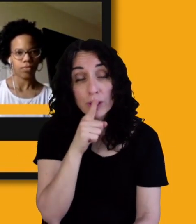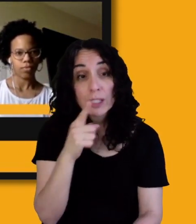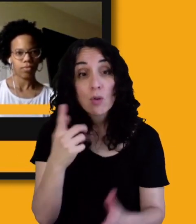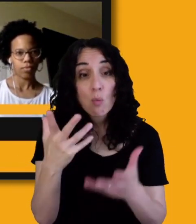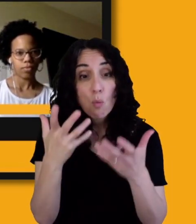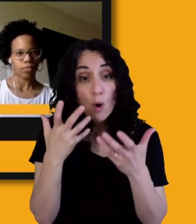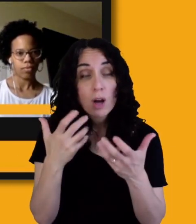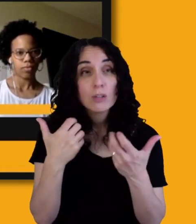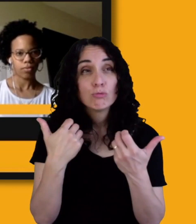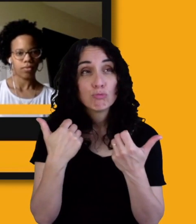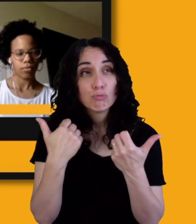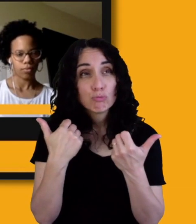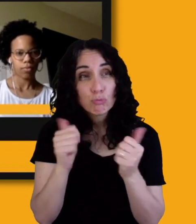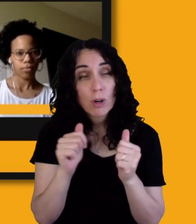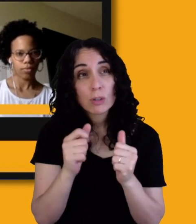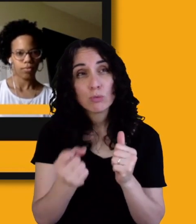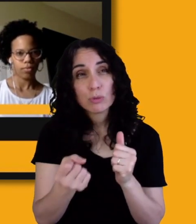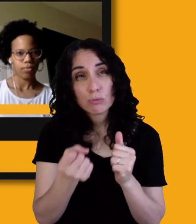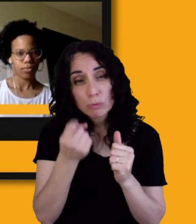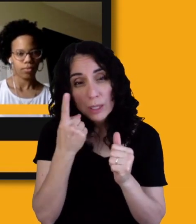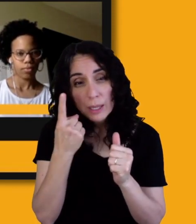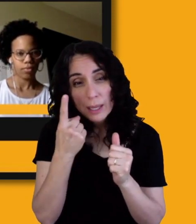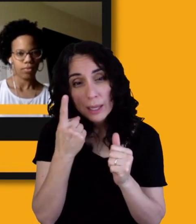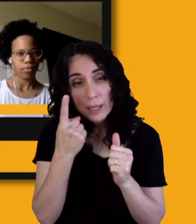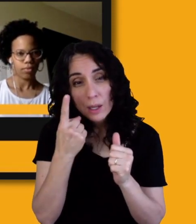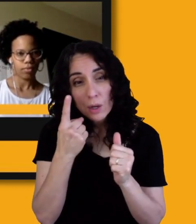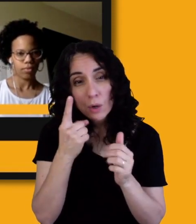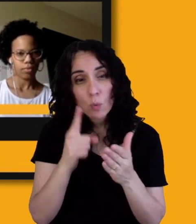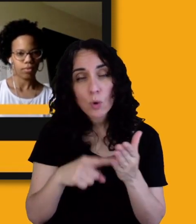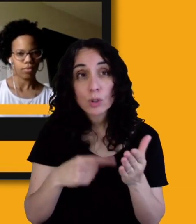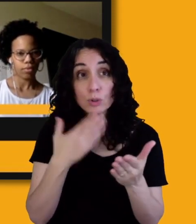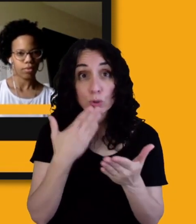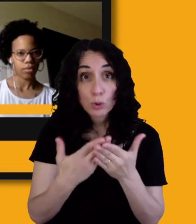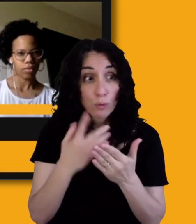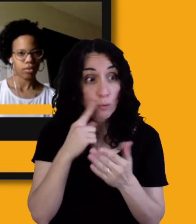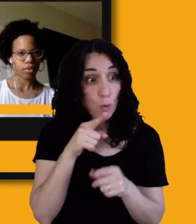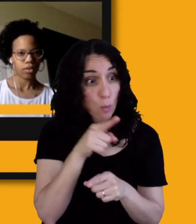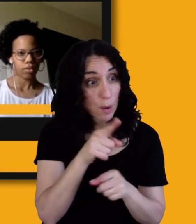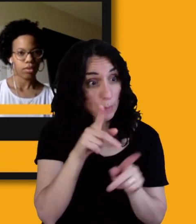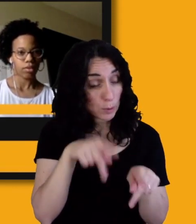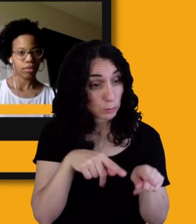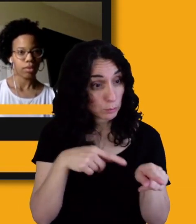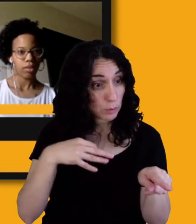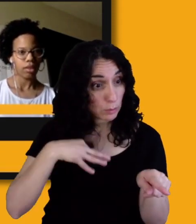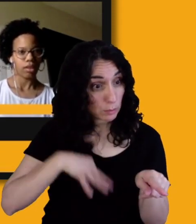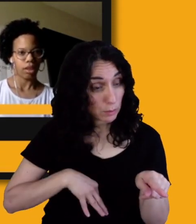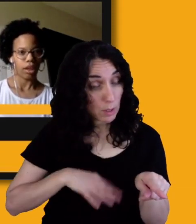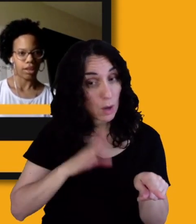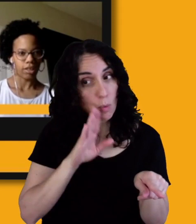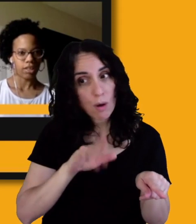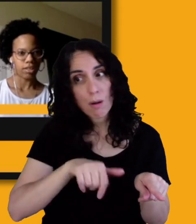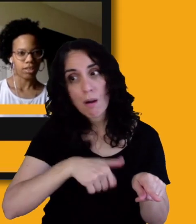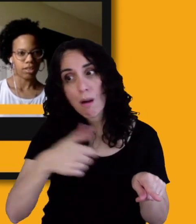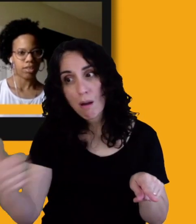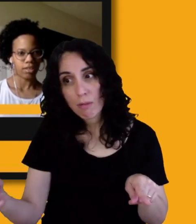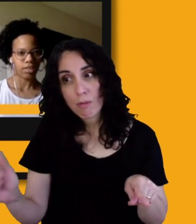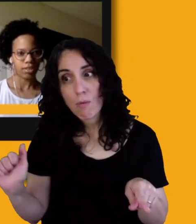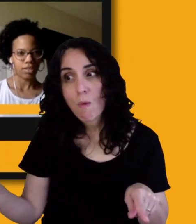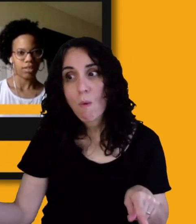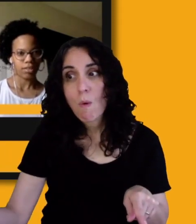trying to understand what is good for one person will actually benefit another person. And I think that's a point we implied,